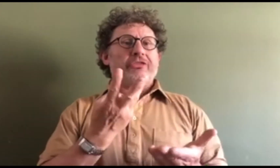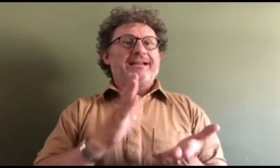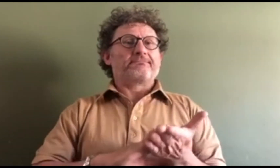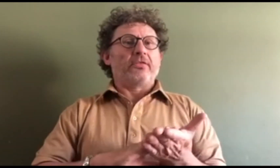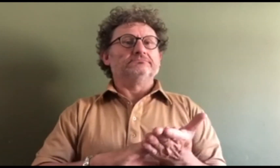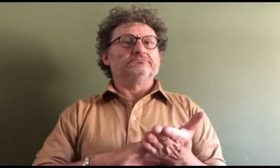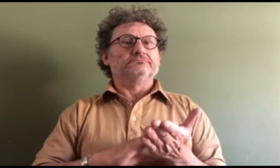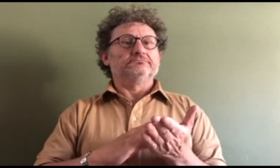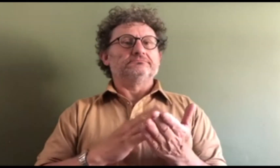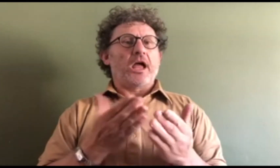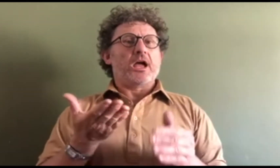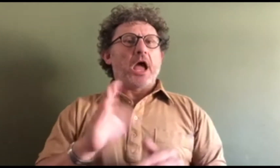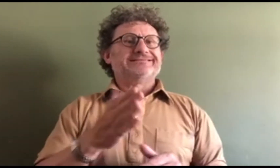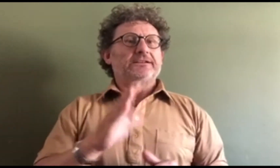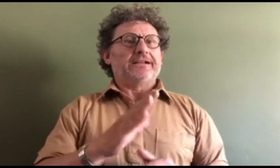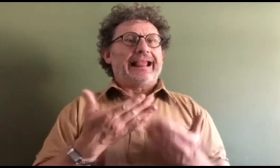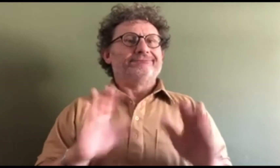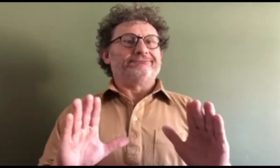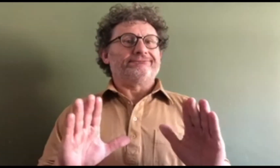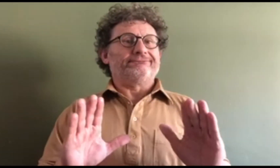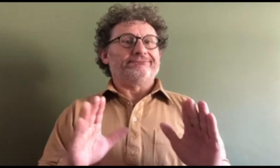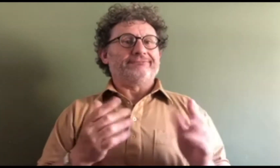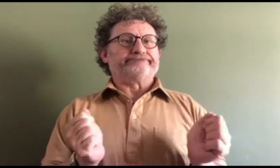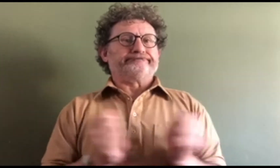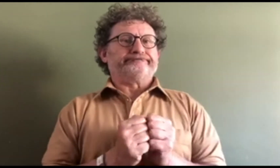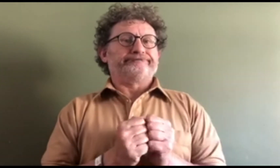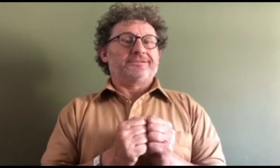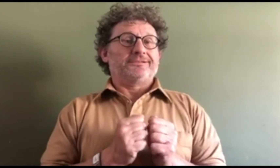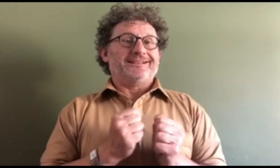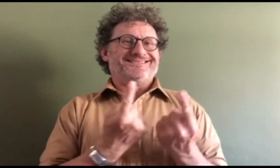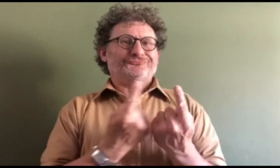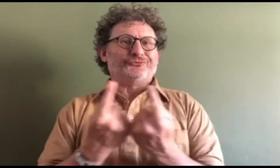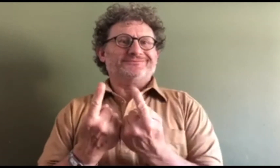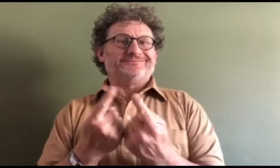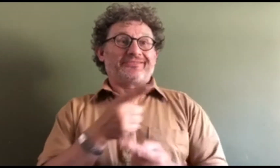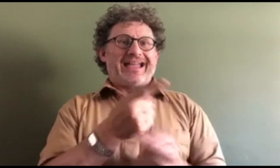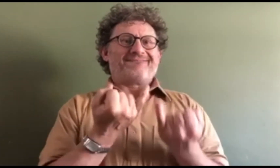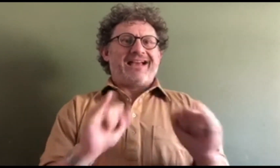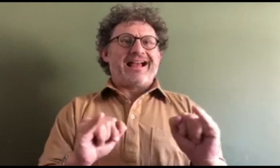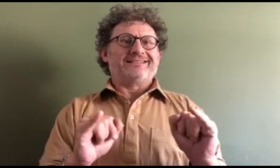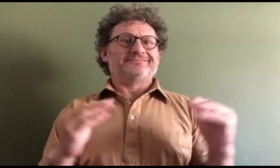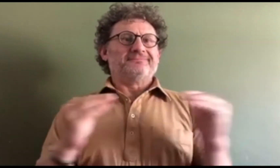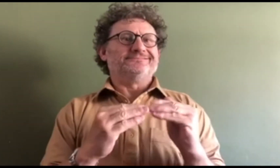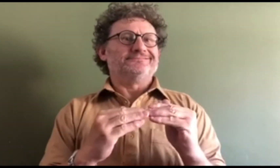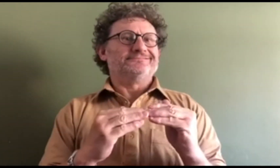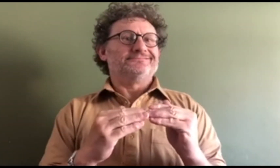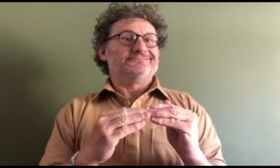three months gardening leave, which was agreed at the time to give recourse for certain